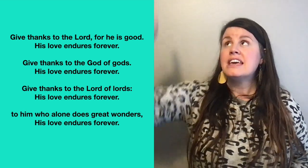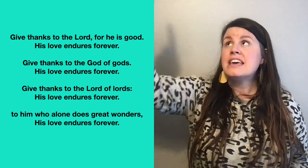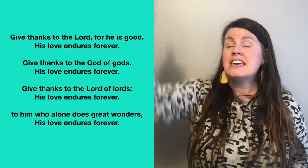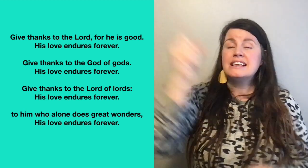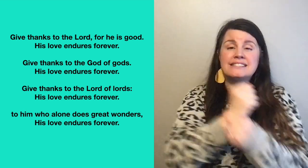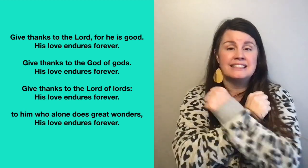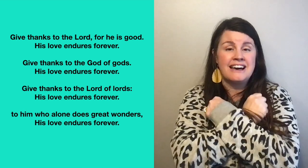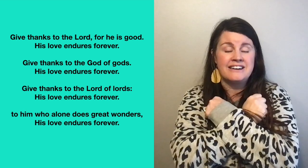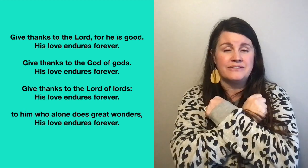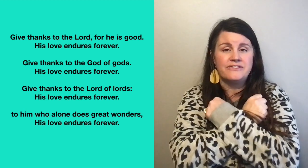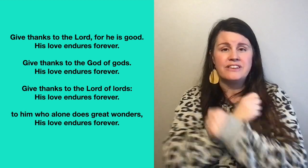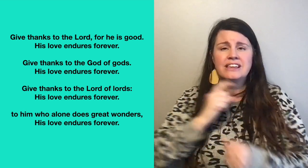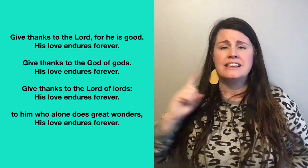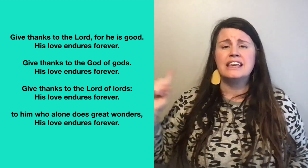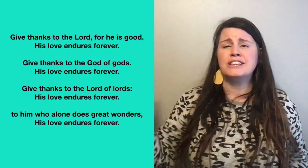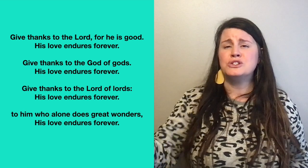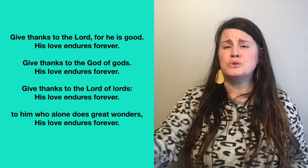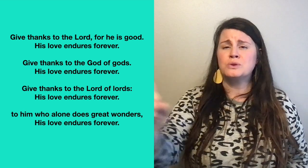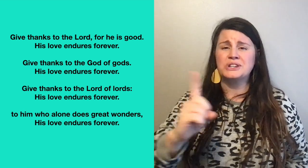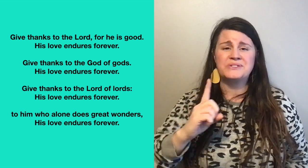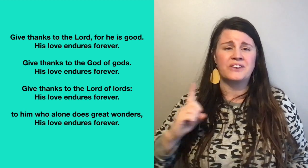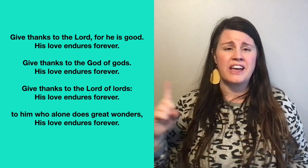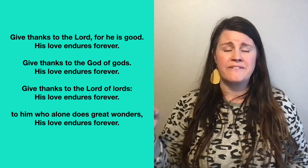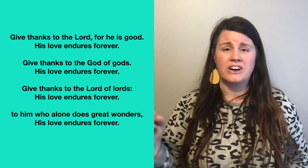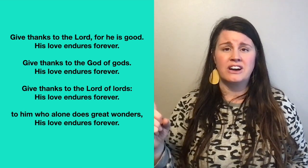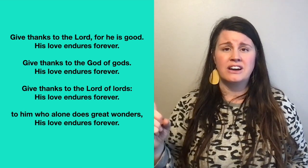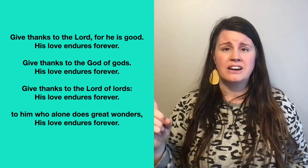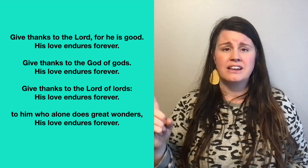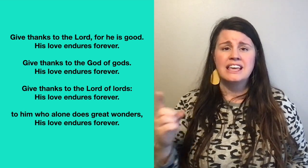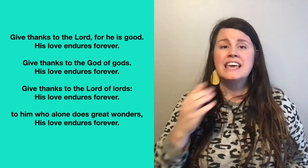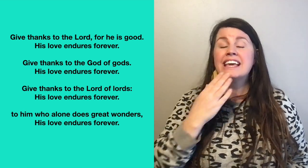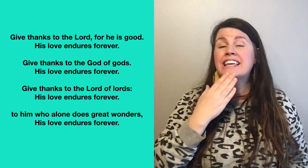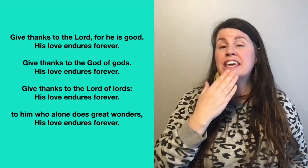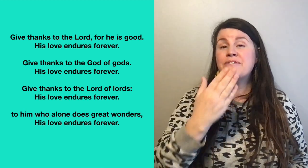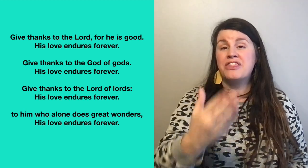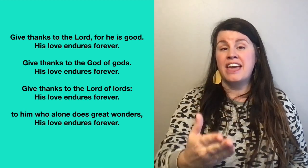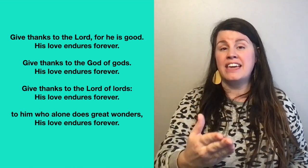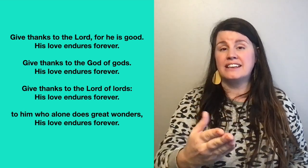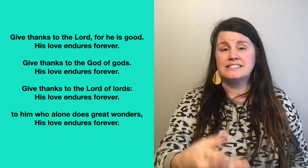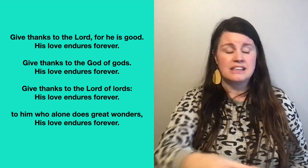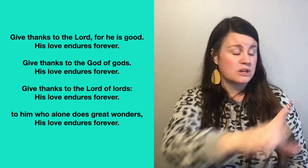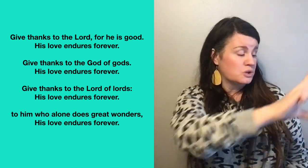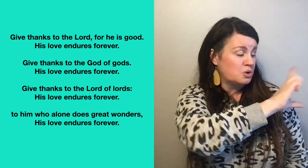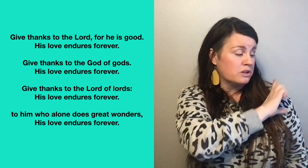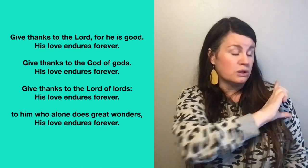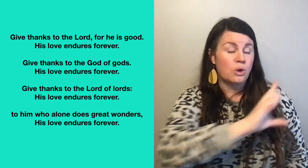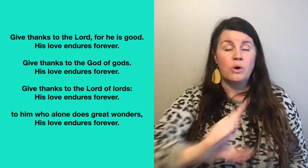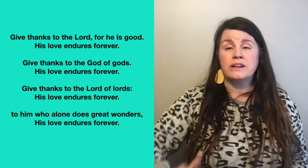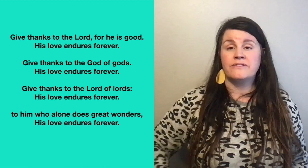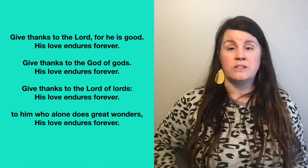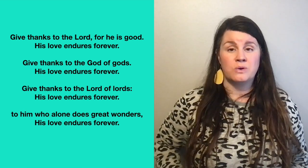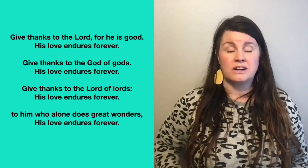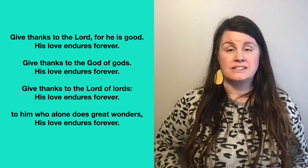His love endures forever. Give thanks to the Lord of lords.